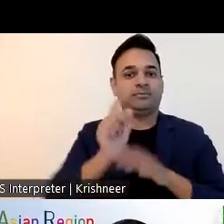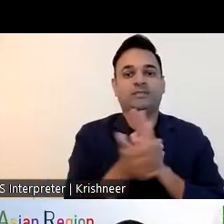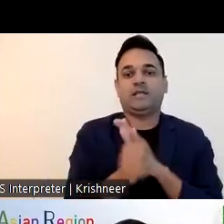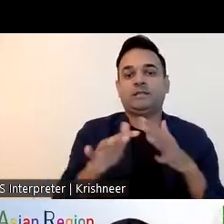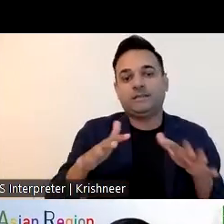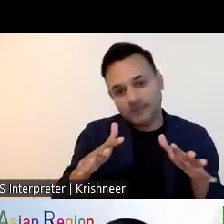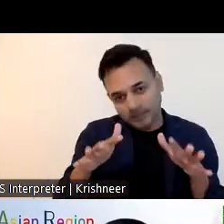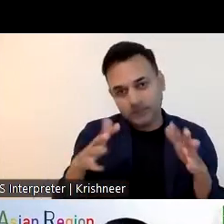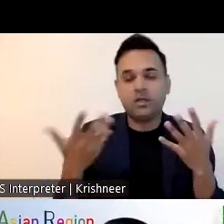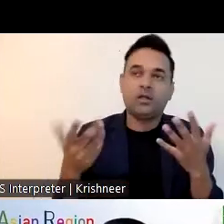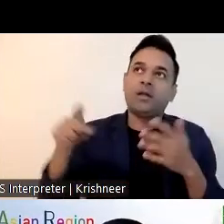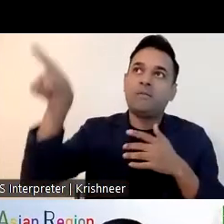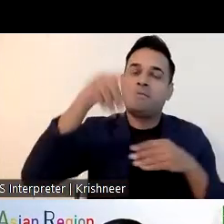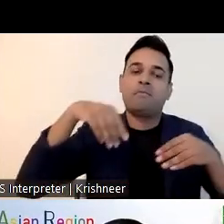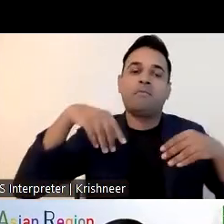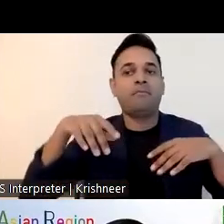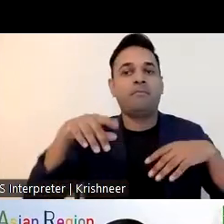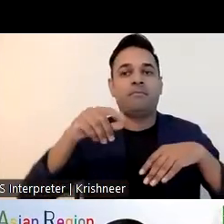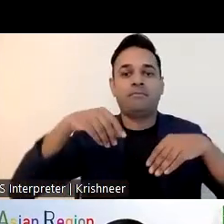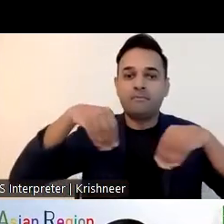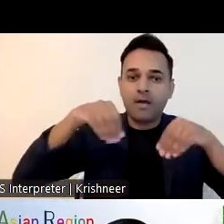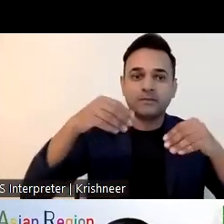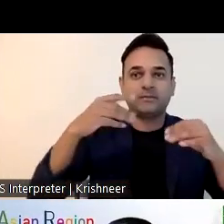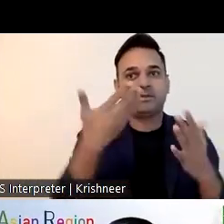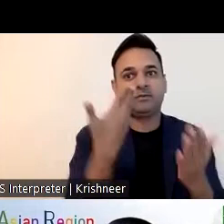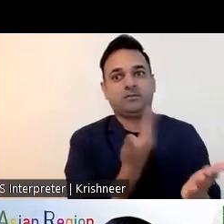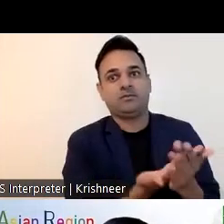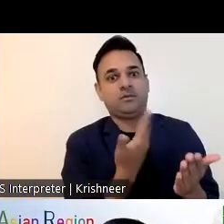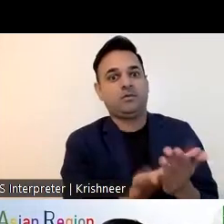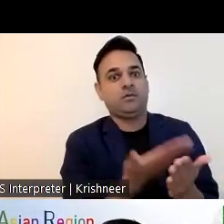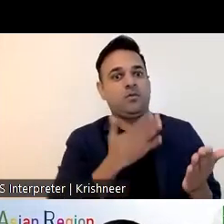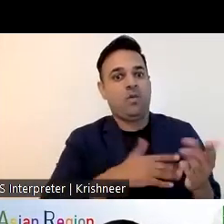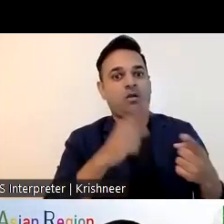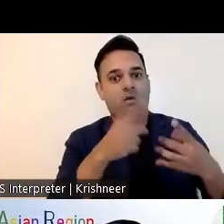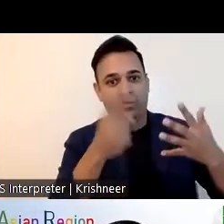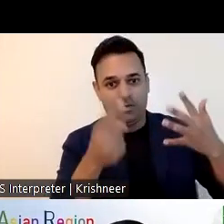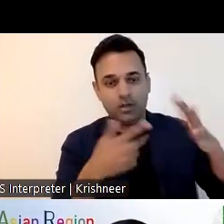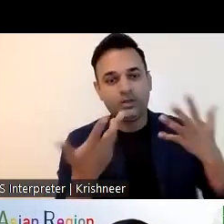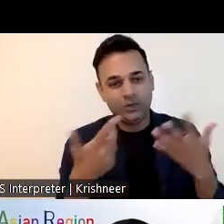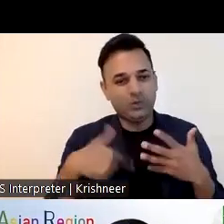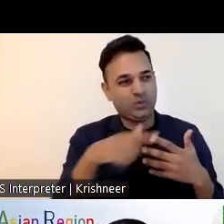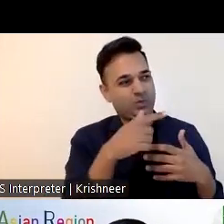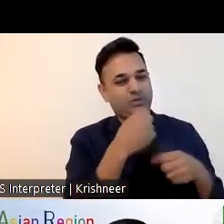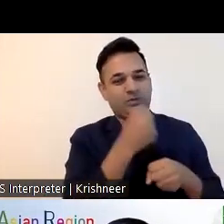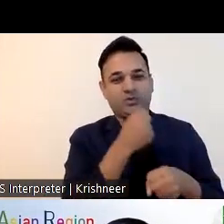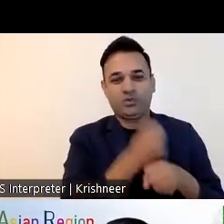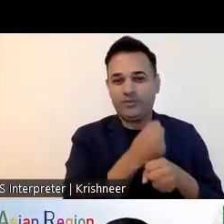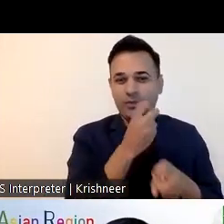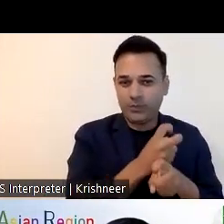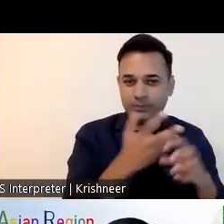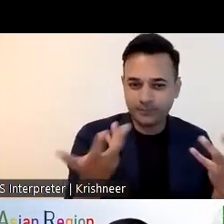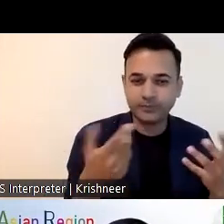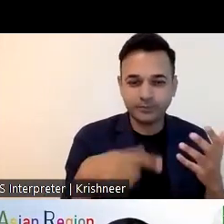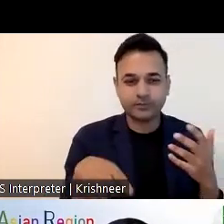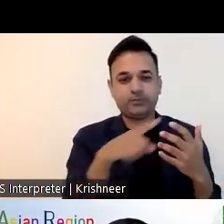academic uh qualification that's why they are getting deprived from getting a job opportunities and many persons with disabilities are